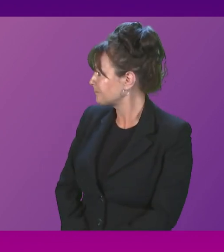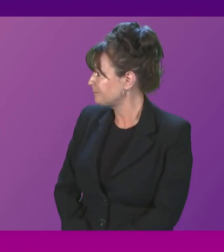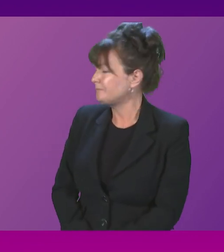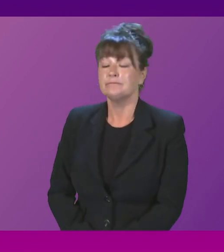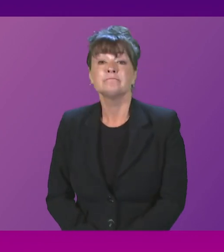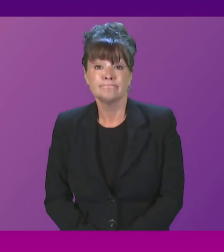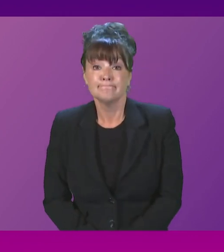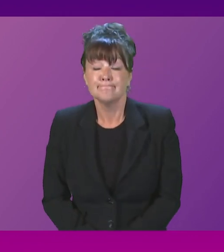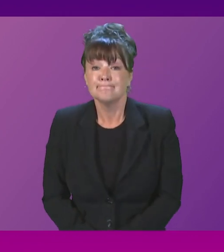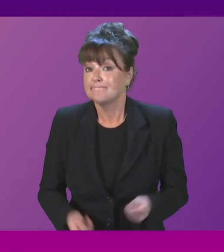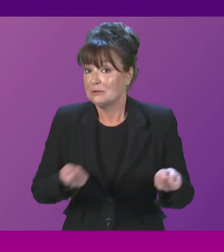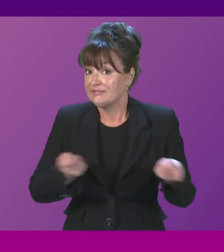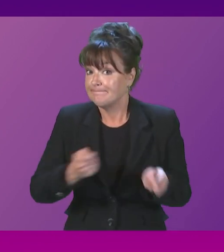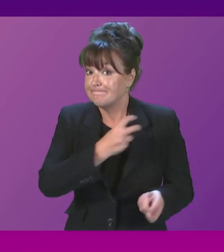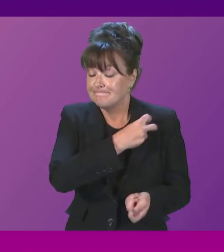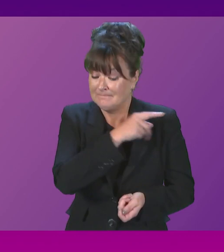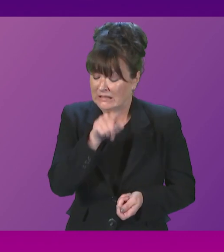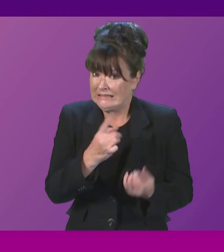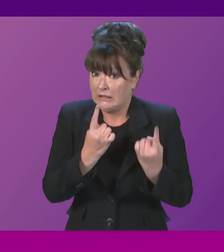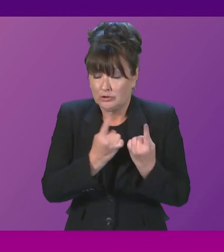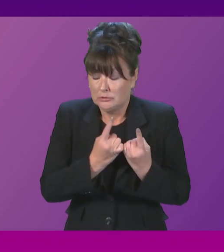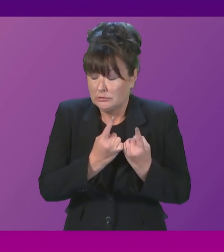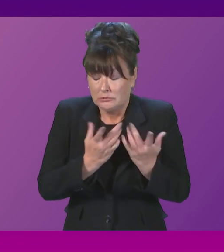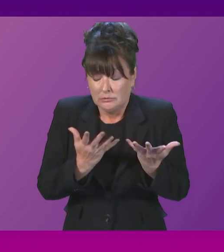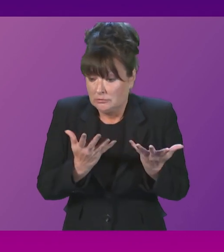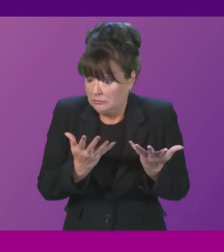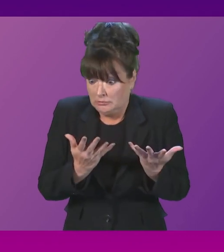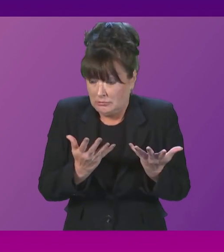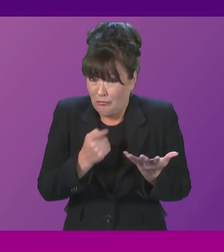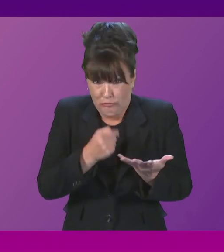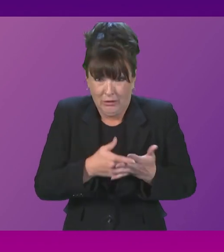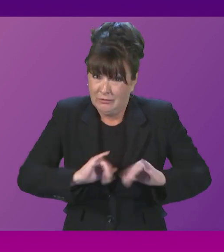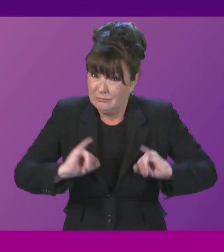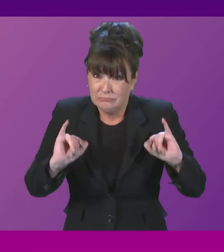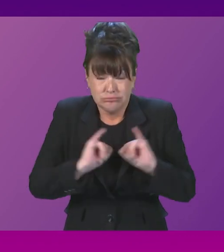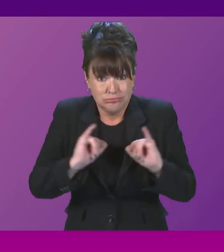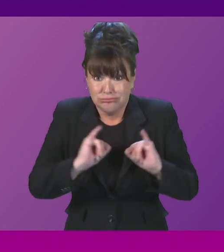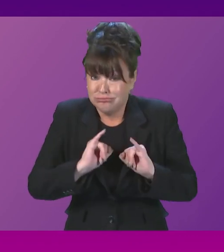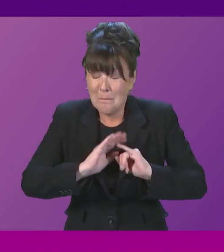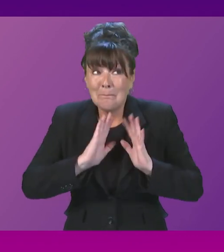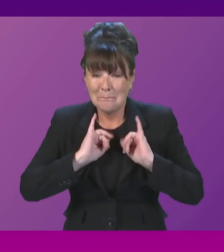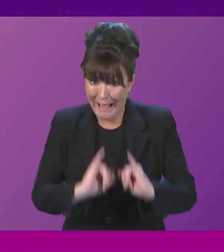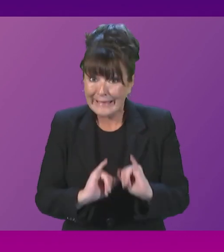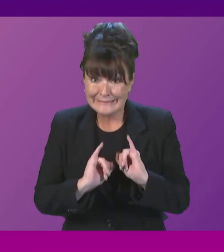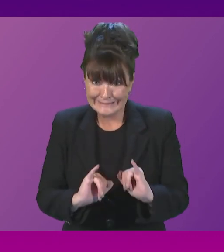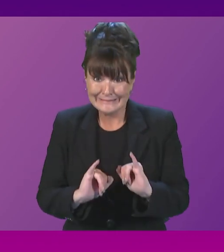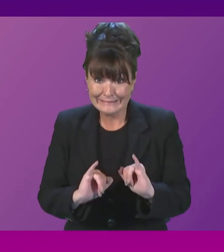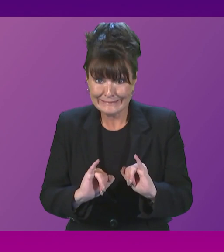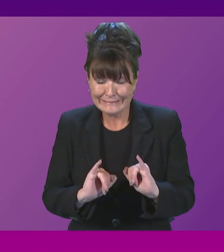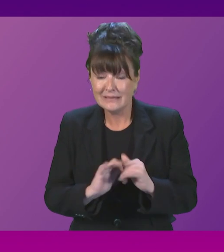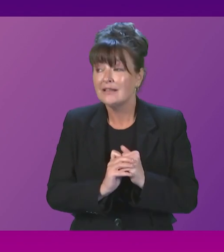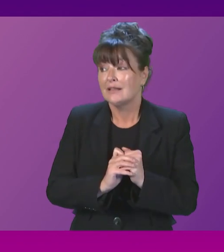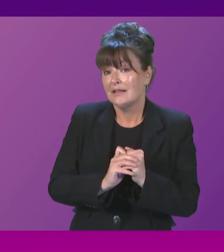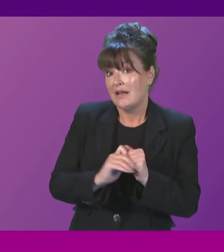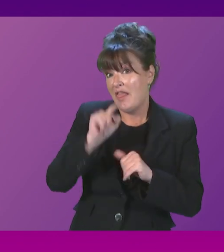issues really could not be any more grave or serious. When we were having these exchanges